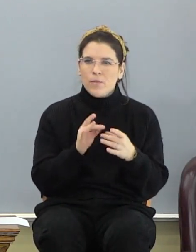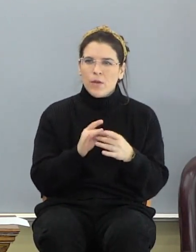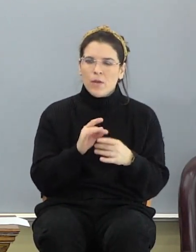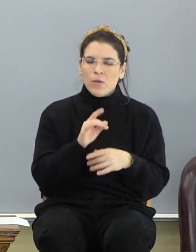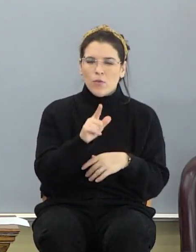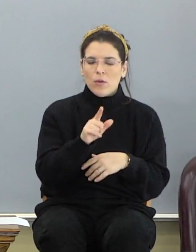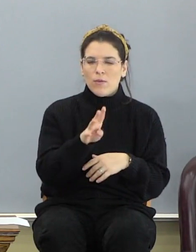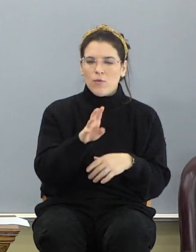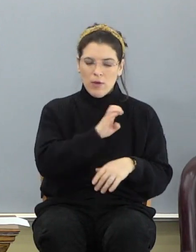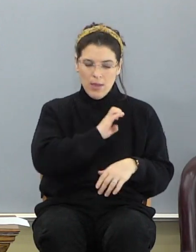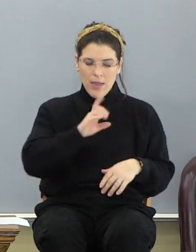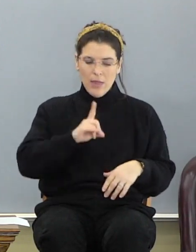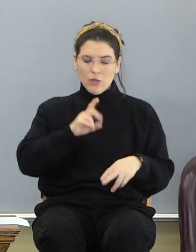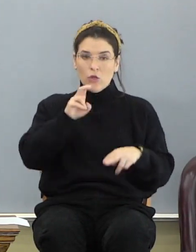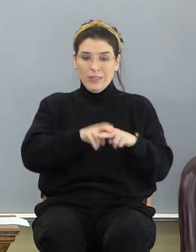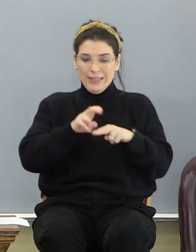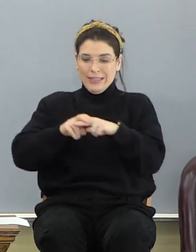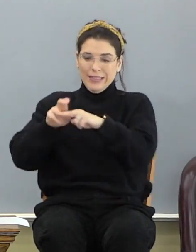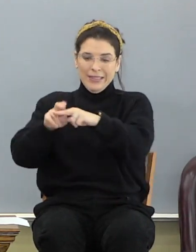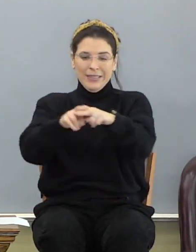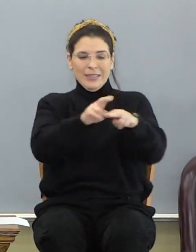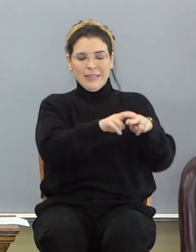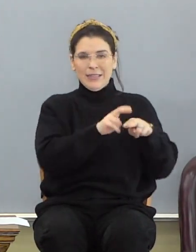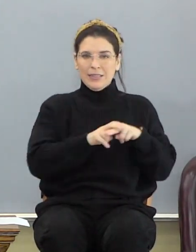420 elders are sitting on the seats.